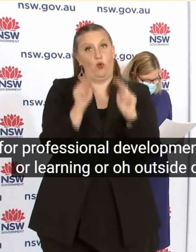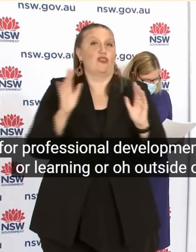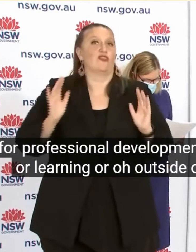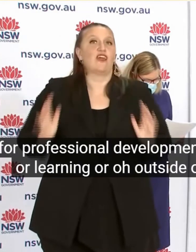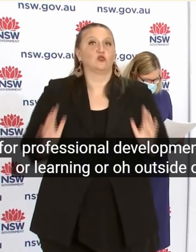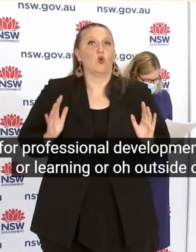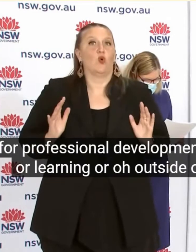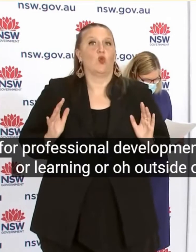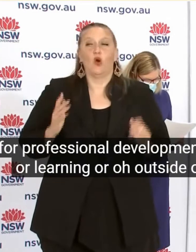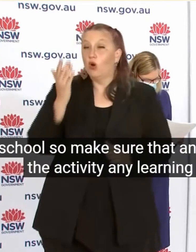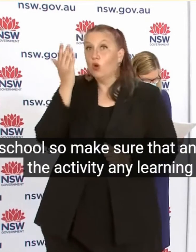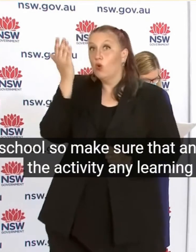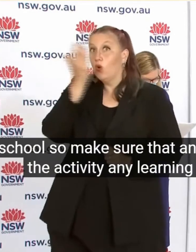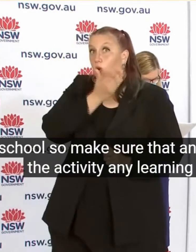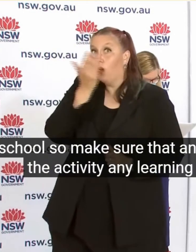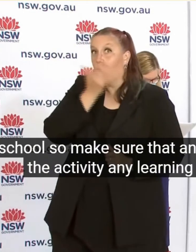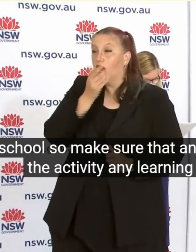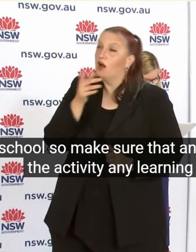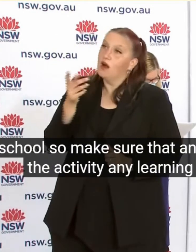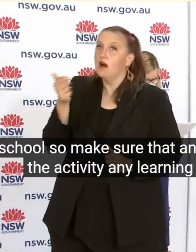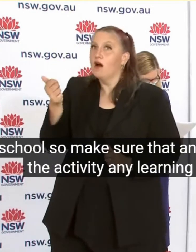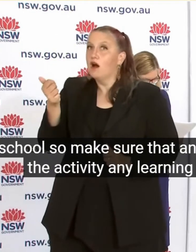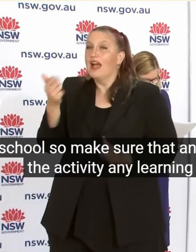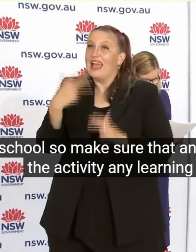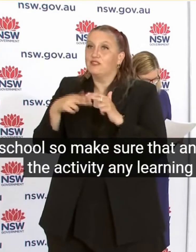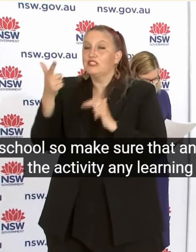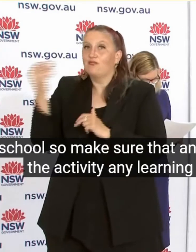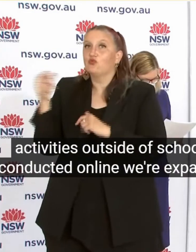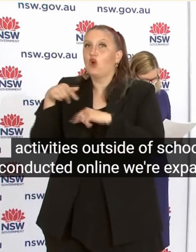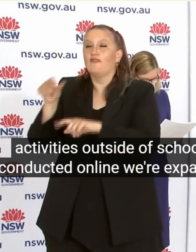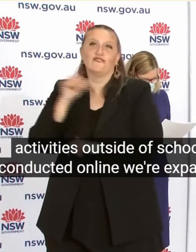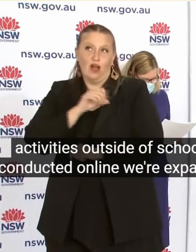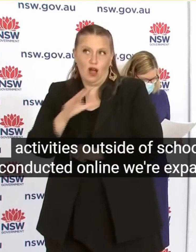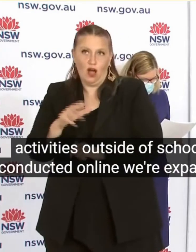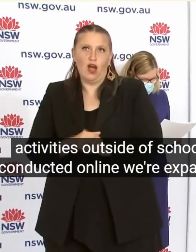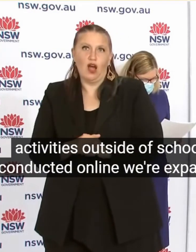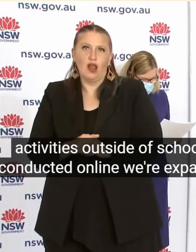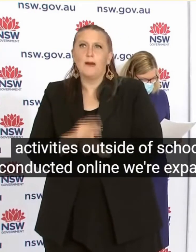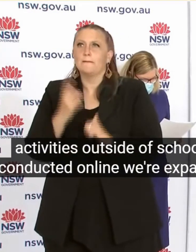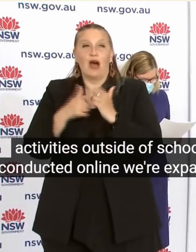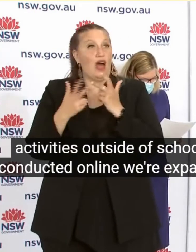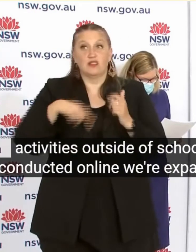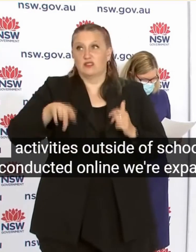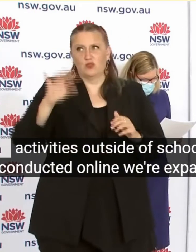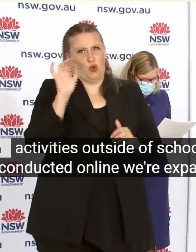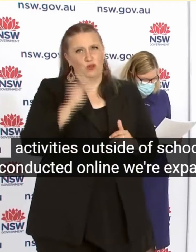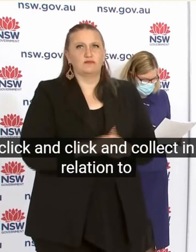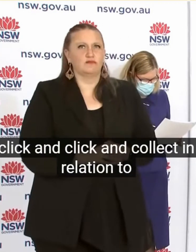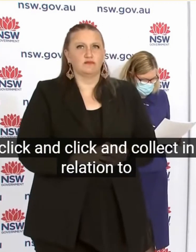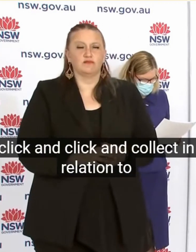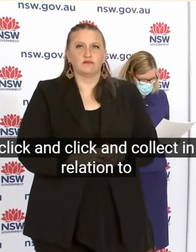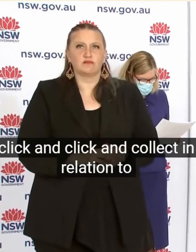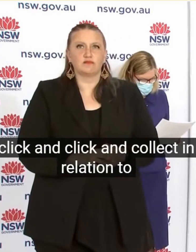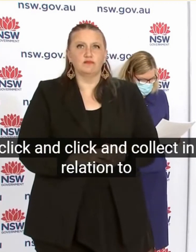activity Outside of school is conducted online We're expanding click and collect In relation